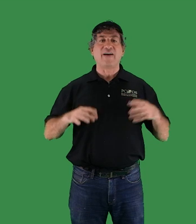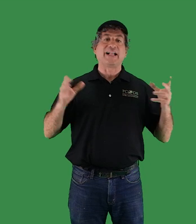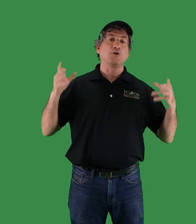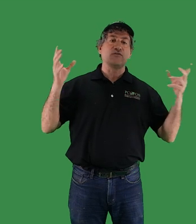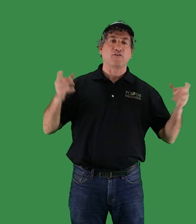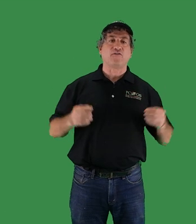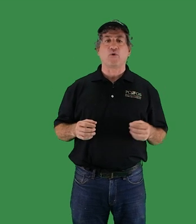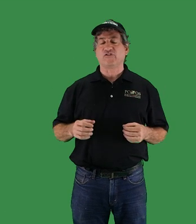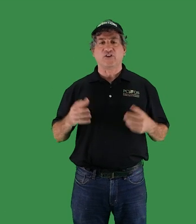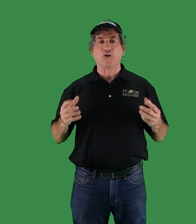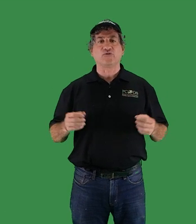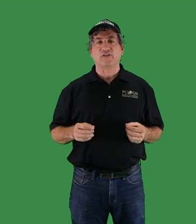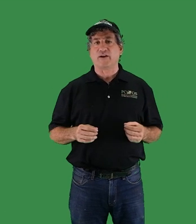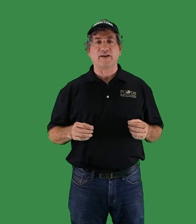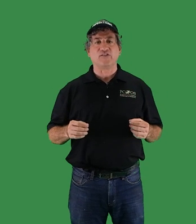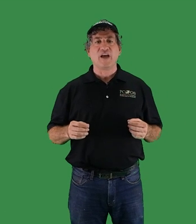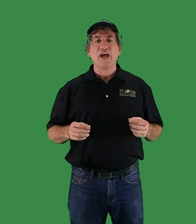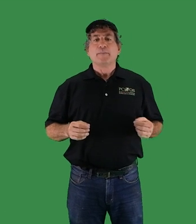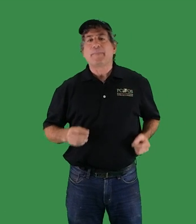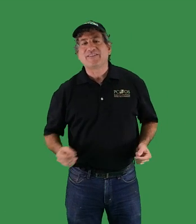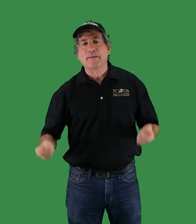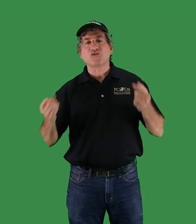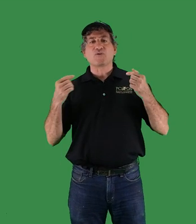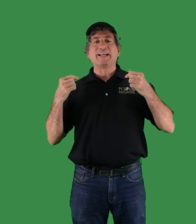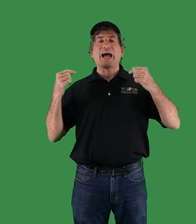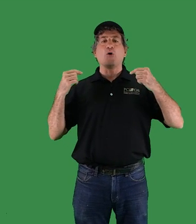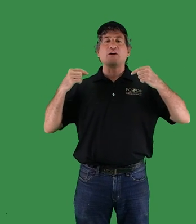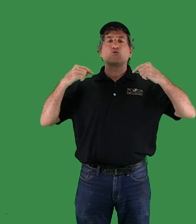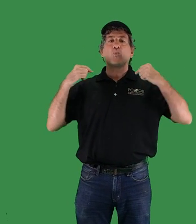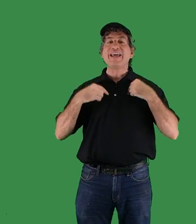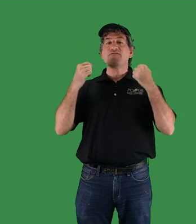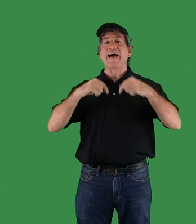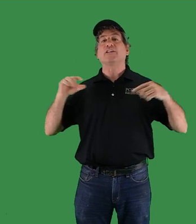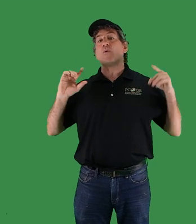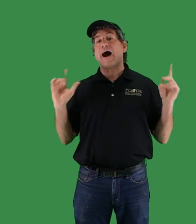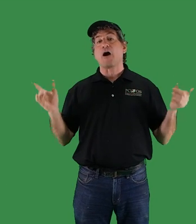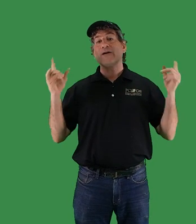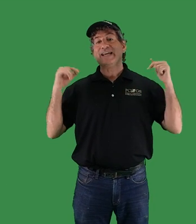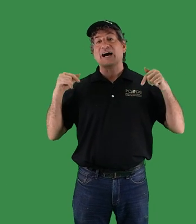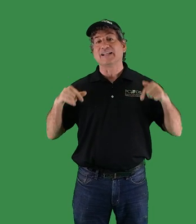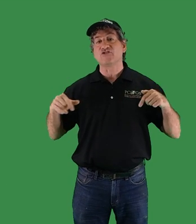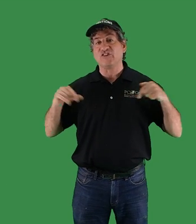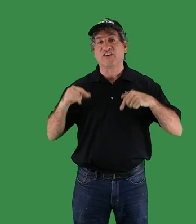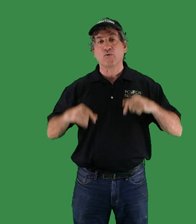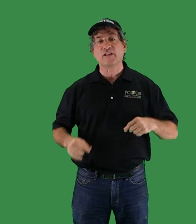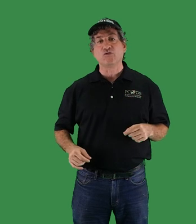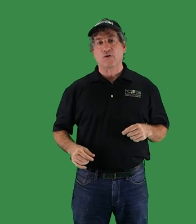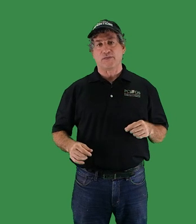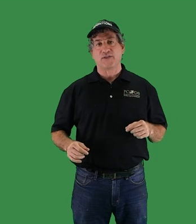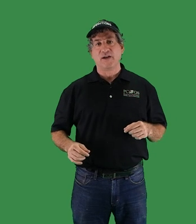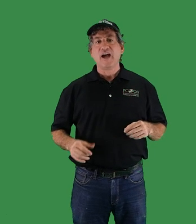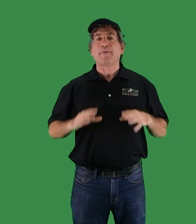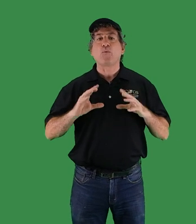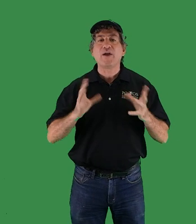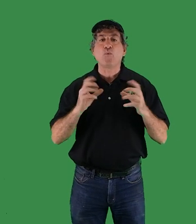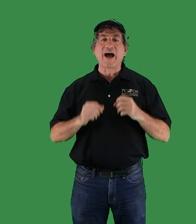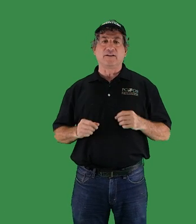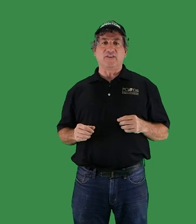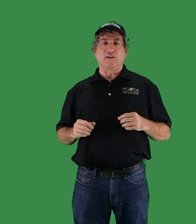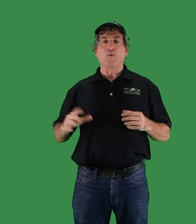value of their forests and coastal areas, but by demonstrating how much we value our ecologies here in the North, by rewilding and